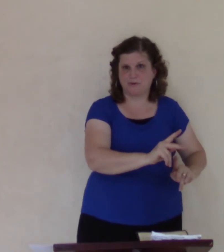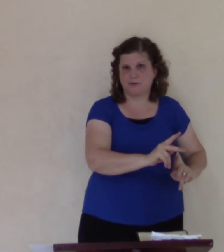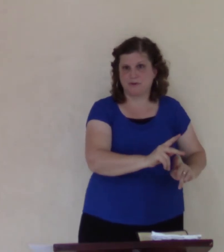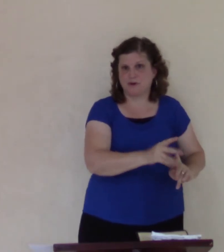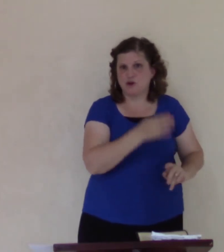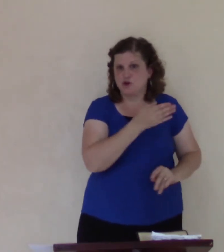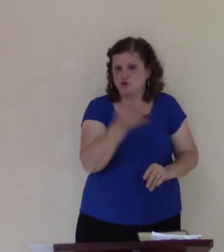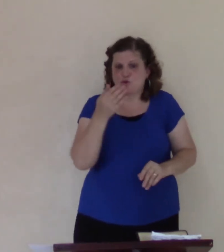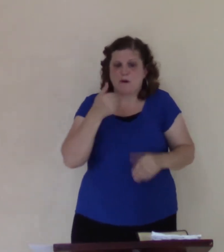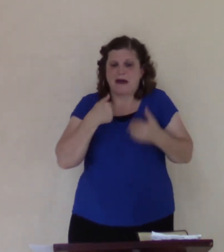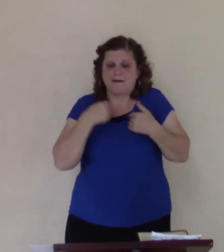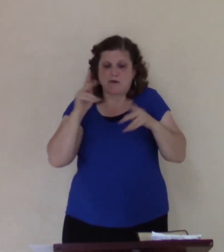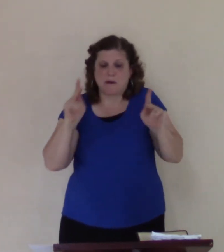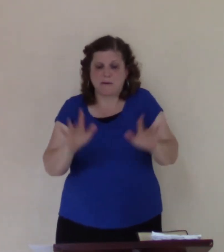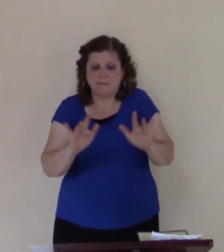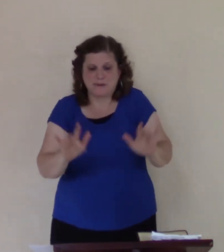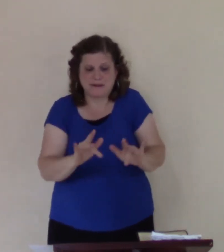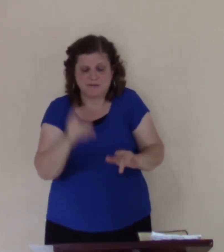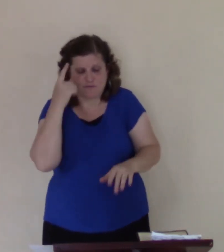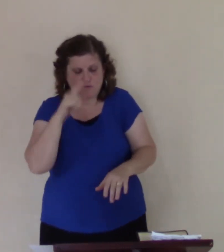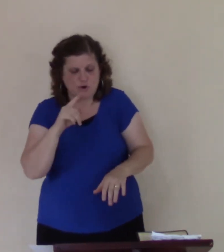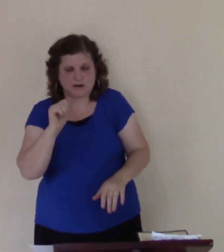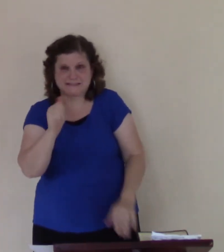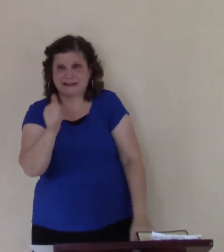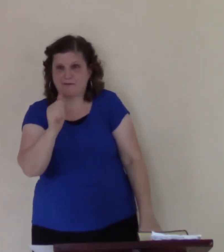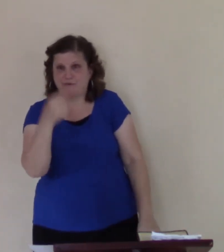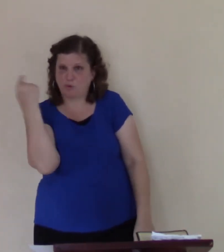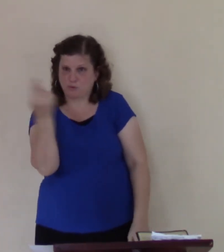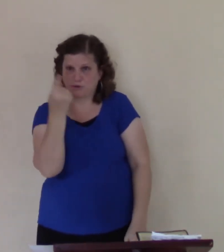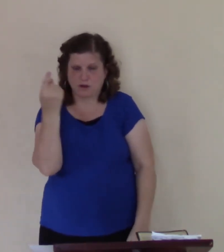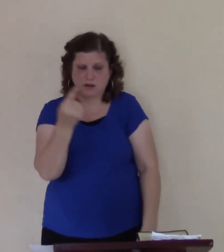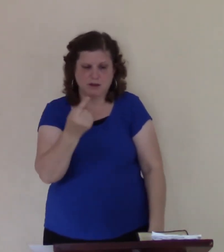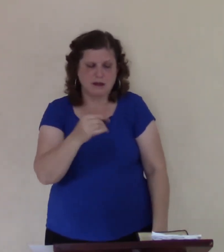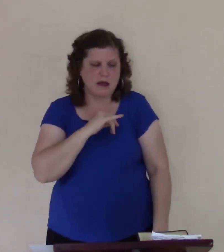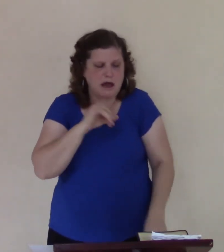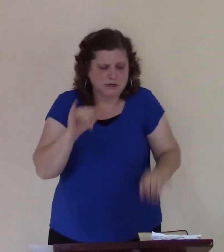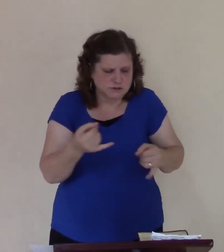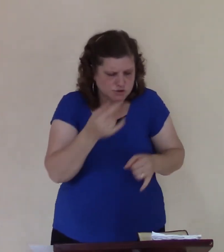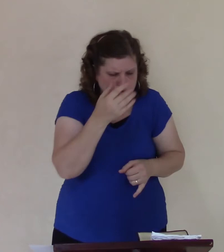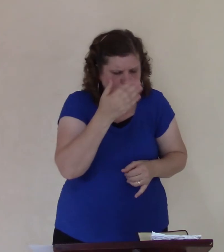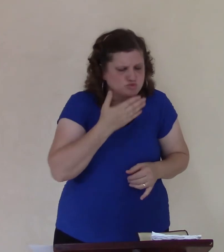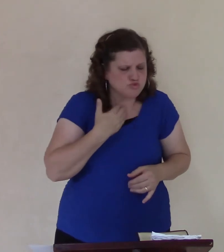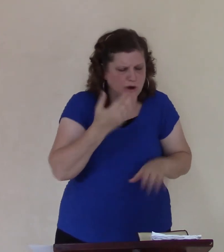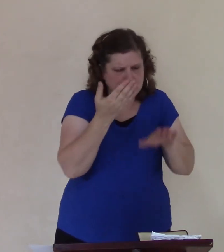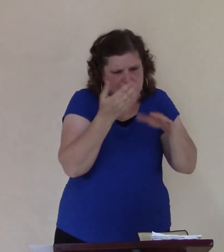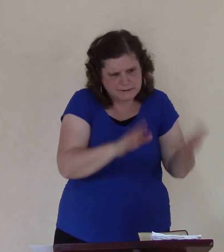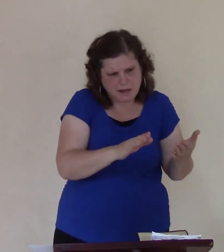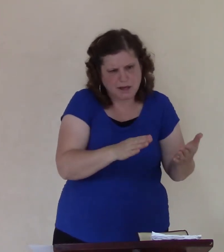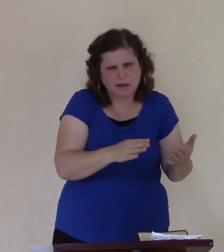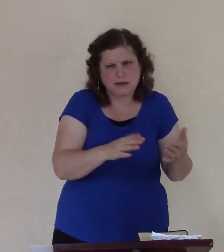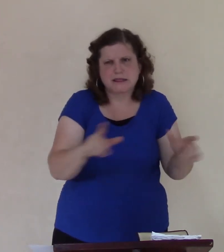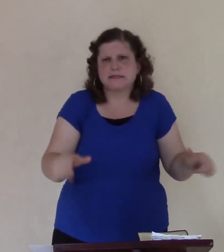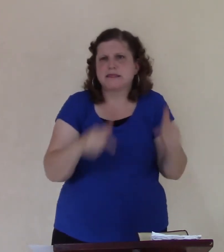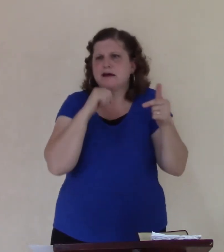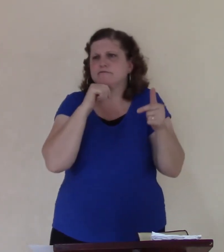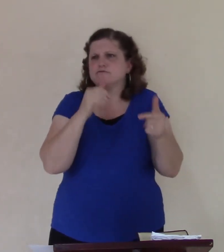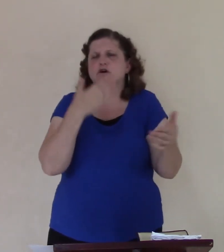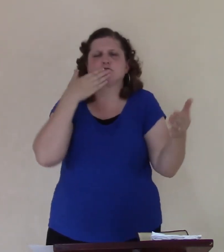You're self-giving. Now you're so good, it's not good, it's not fair. Have you ever been there